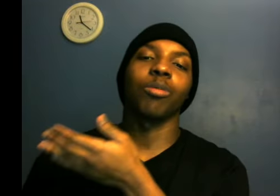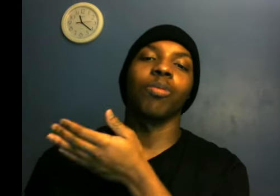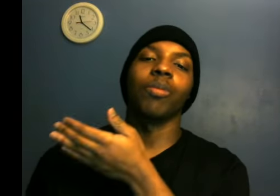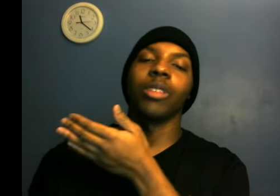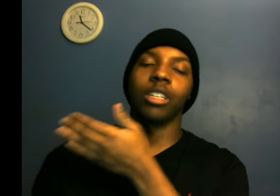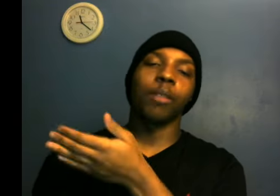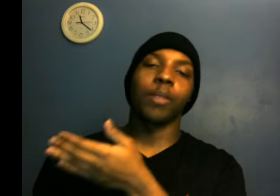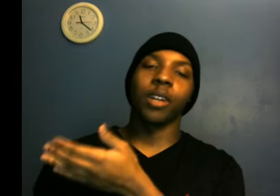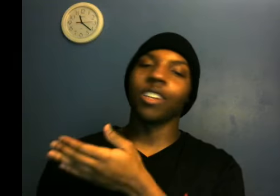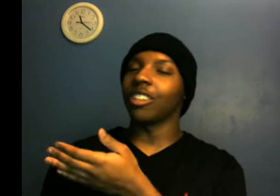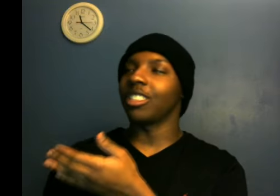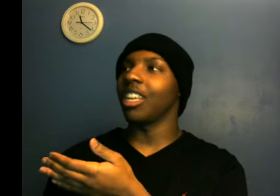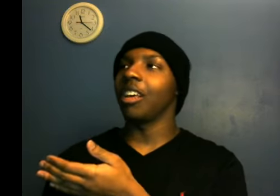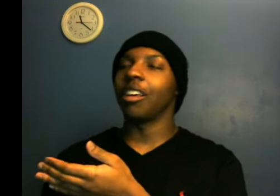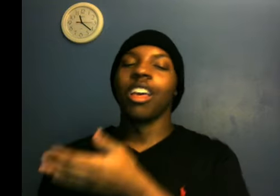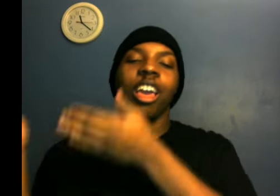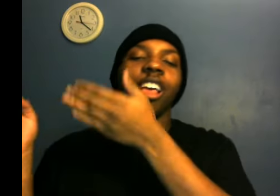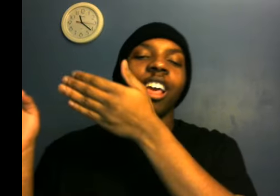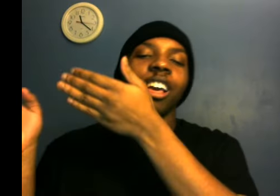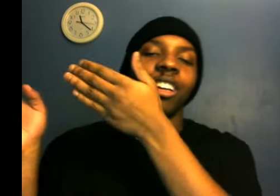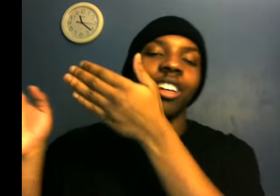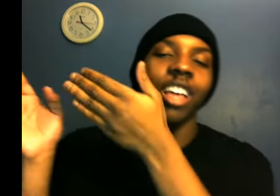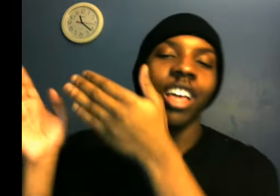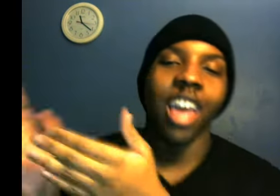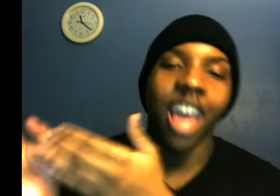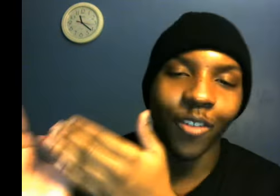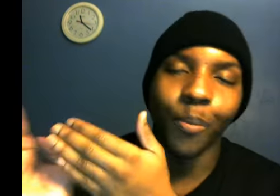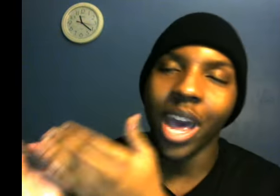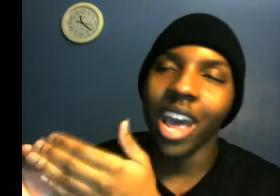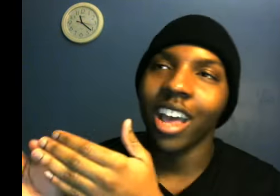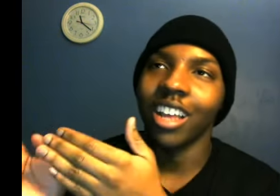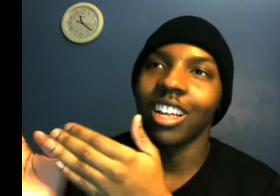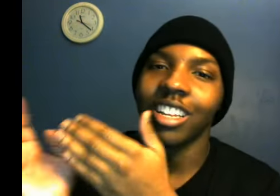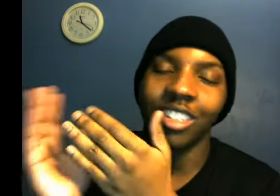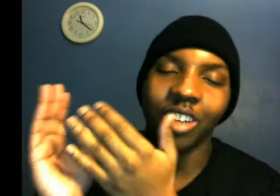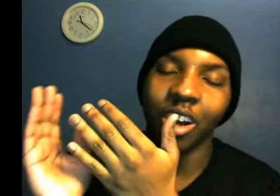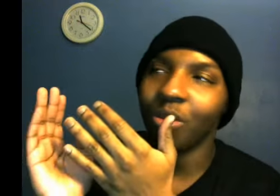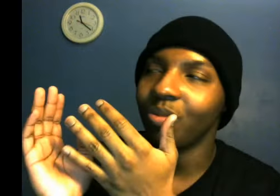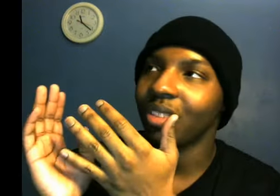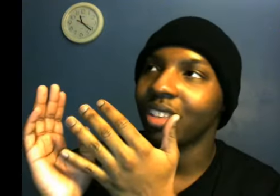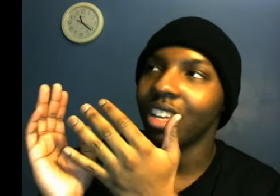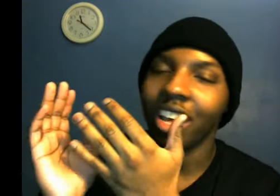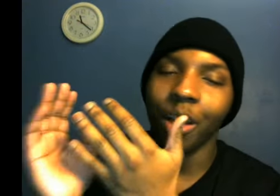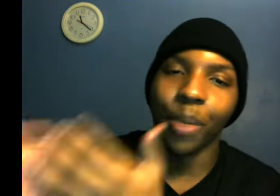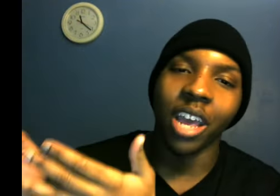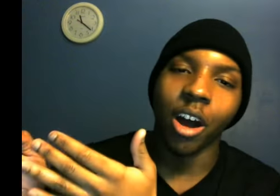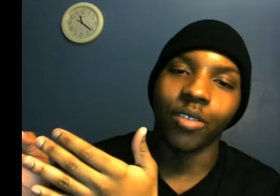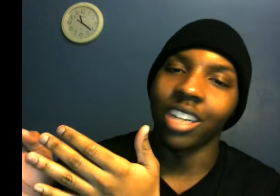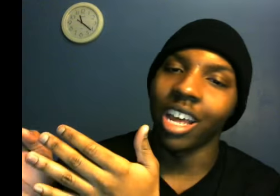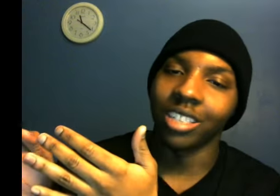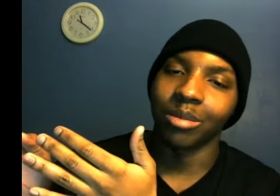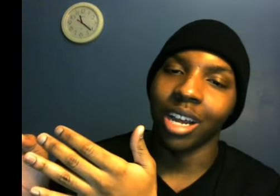good players on the scene. It could have a bad, you know, payoff to that sometimes.